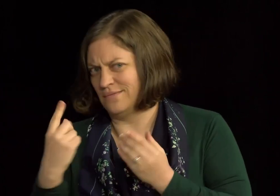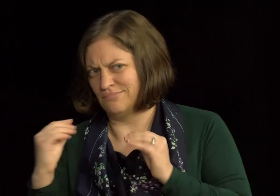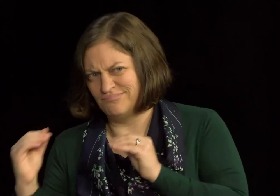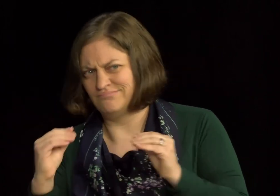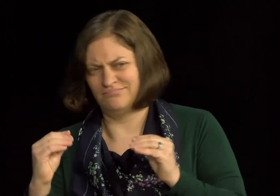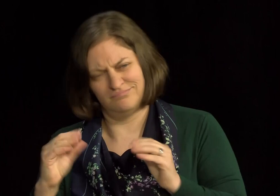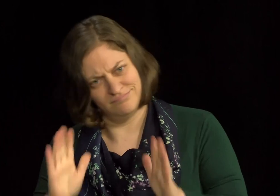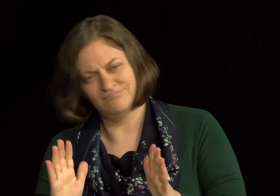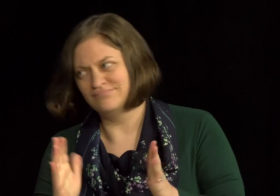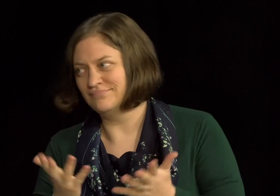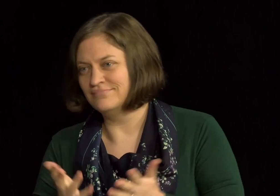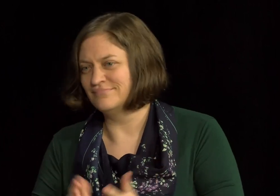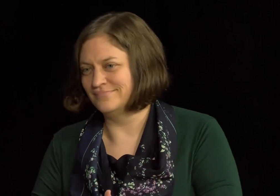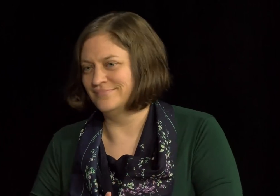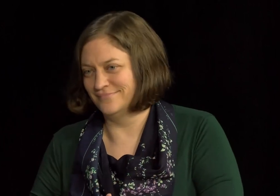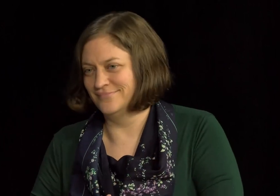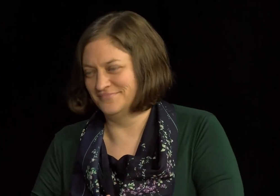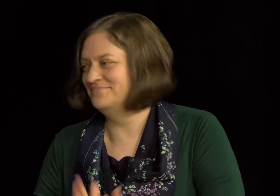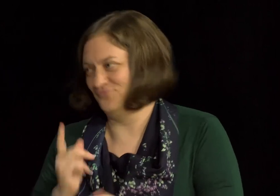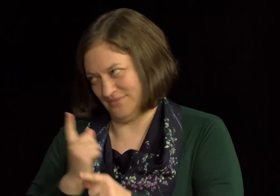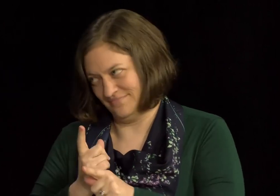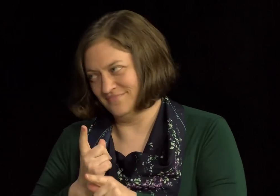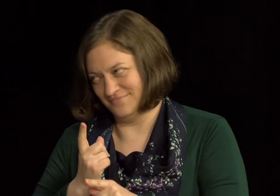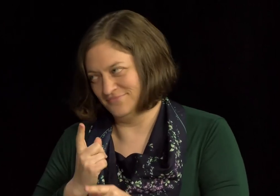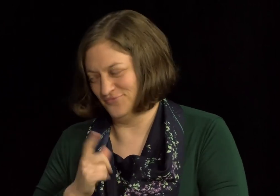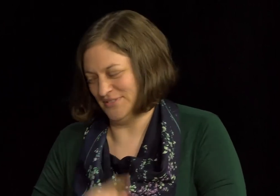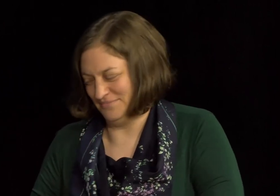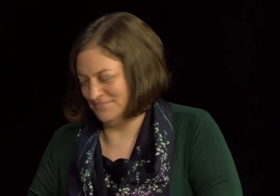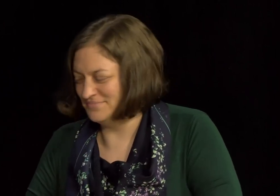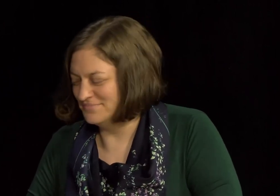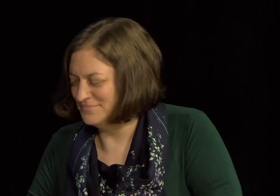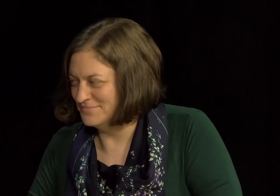That's not true. Right. Exactly. Definitely not true.